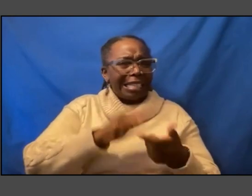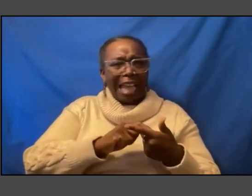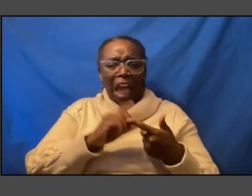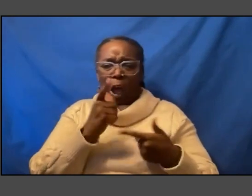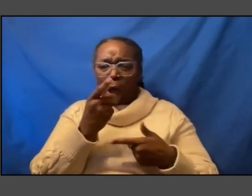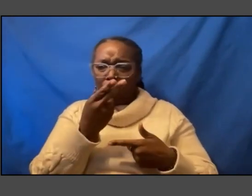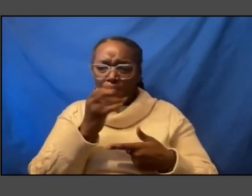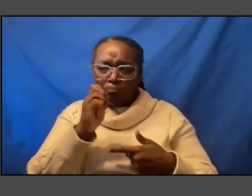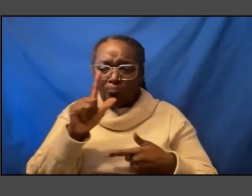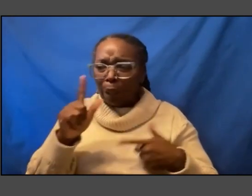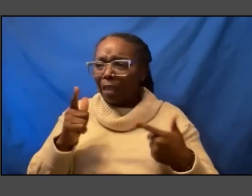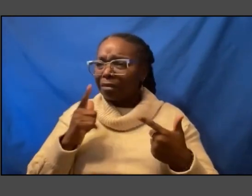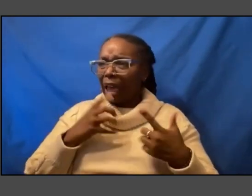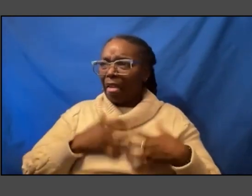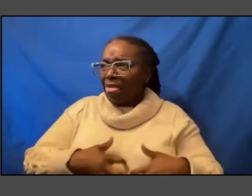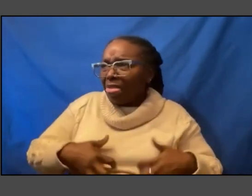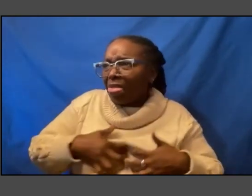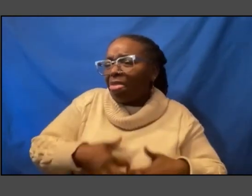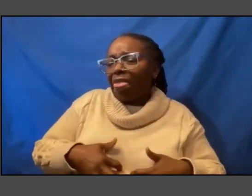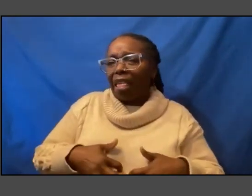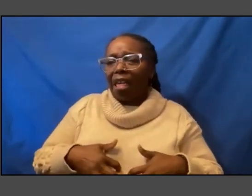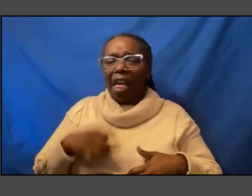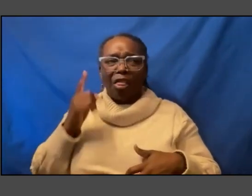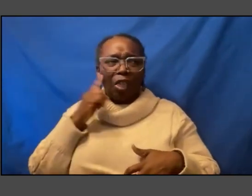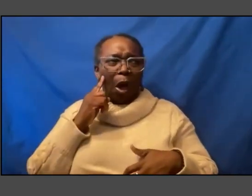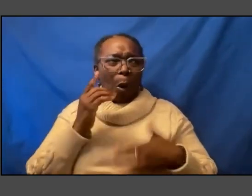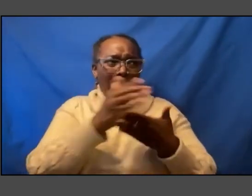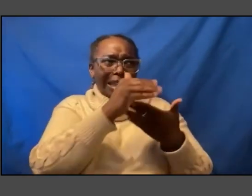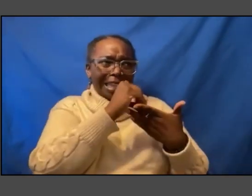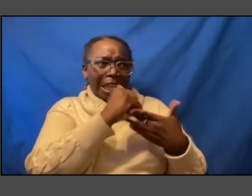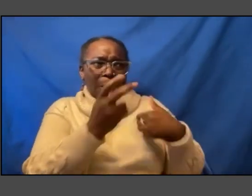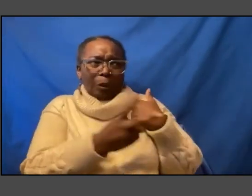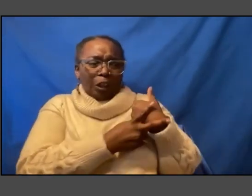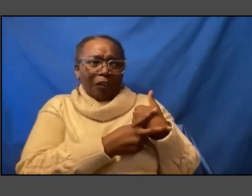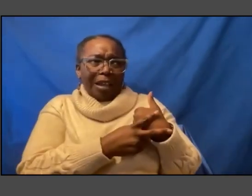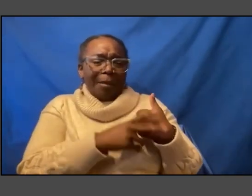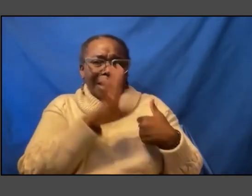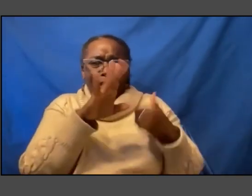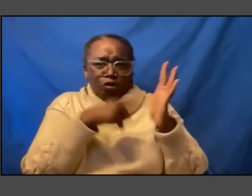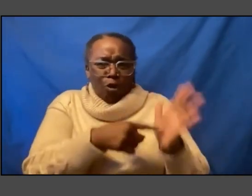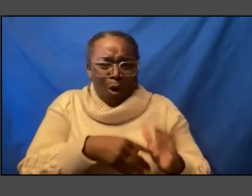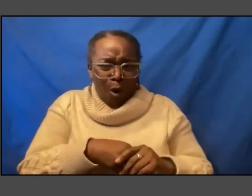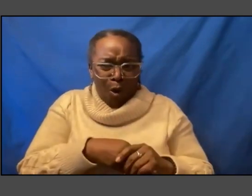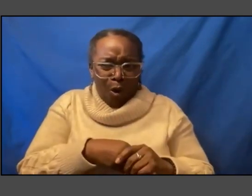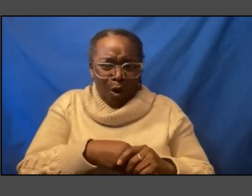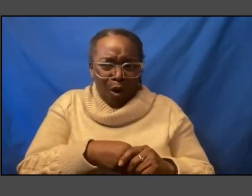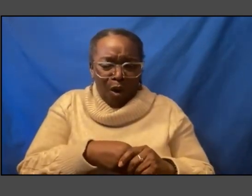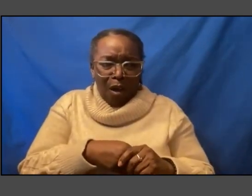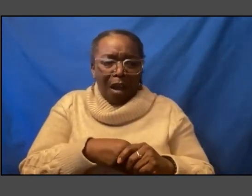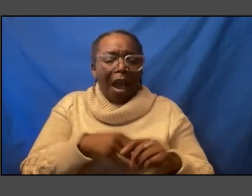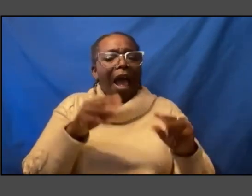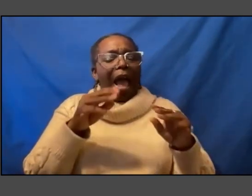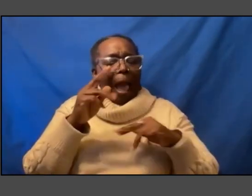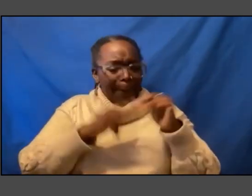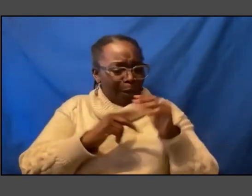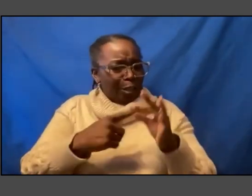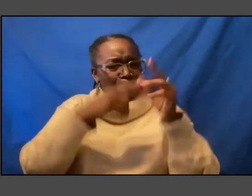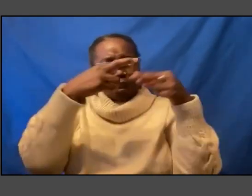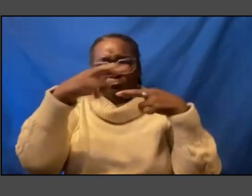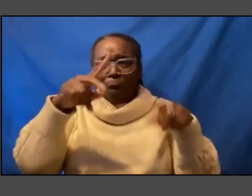thought was we'll collect it and preserve it but probably never show it right i built a special room so nobody could take you know selfies with